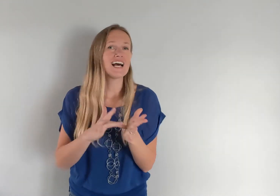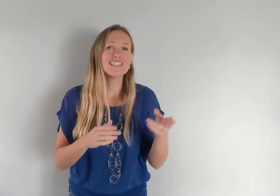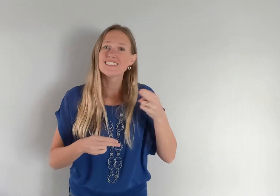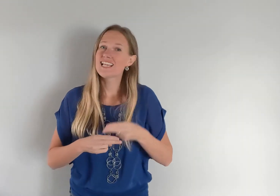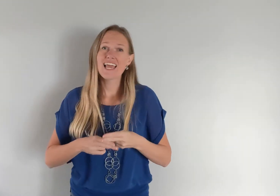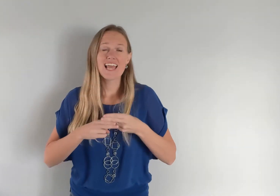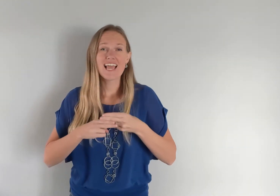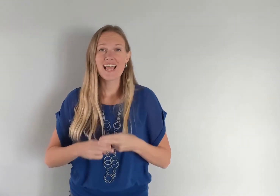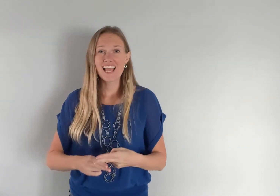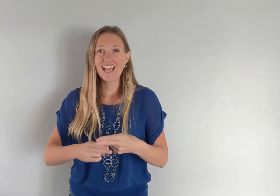name